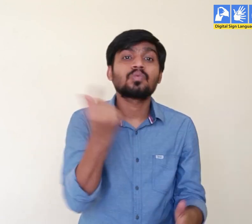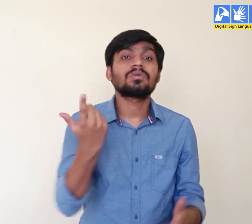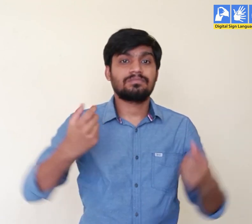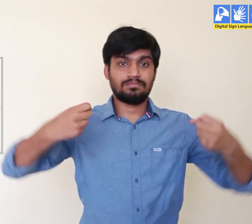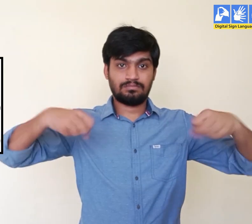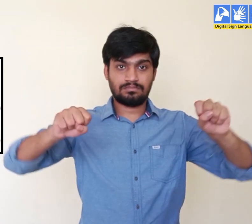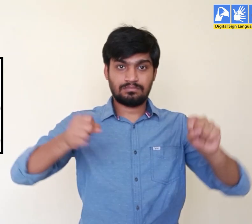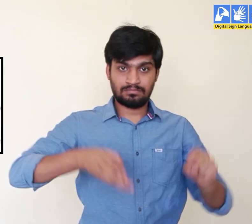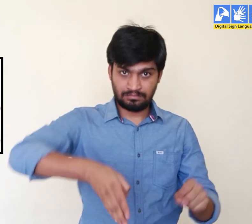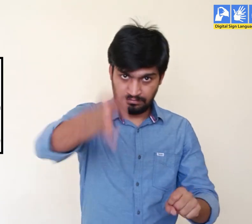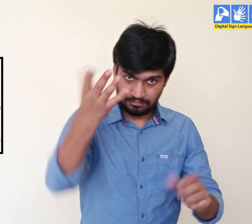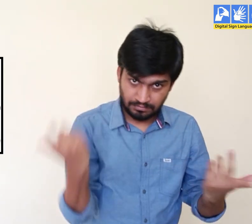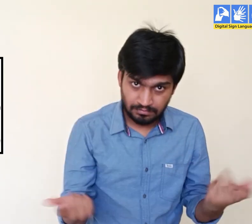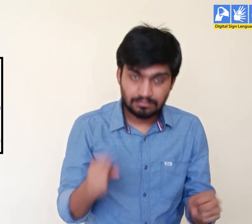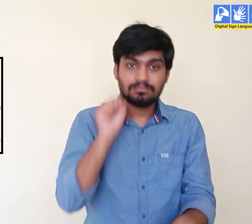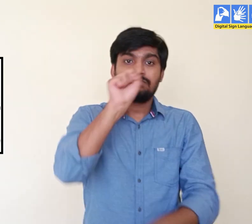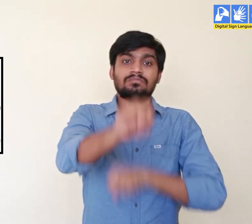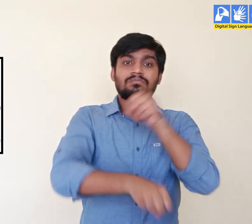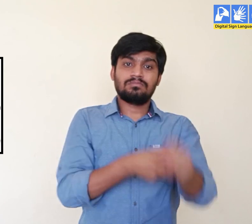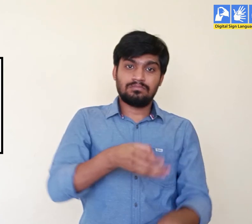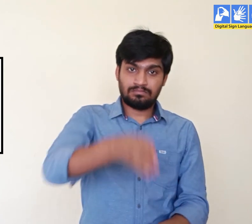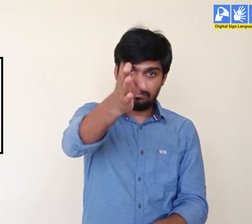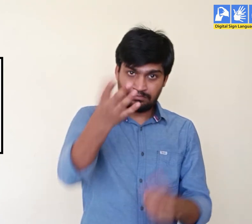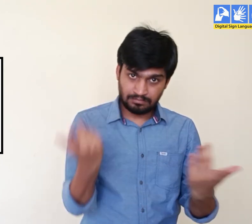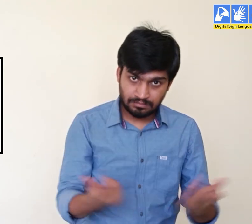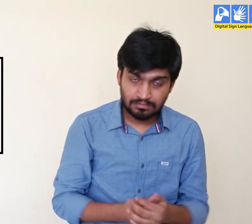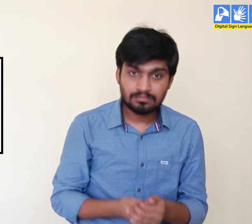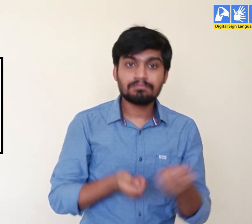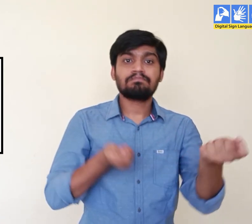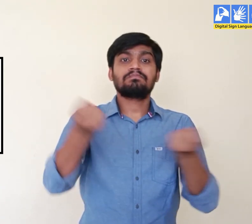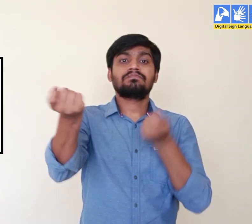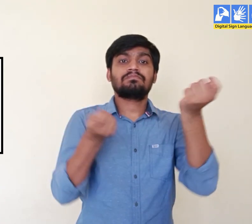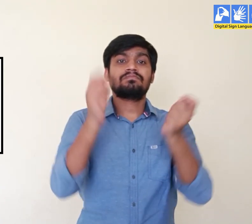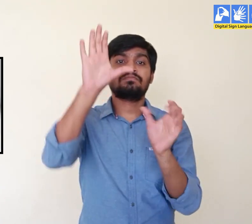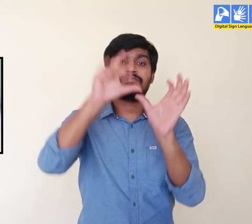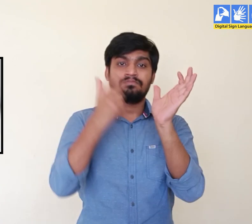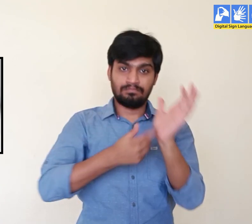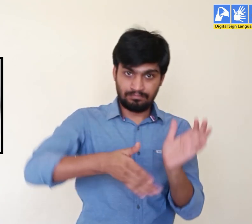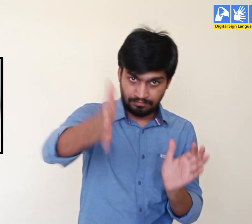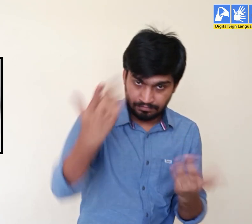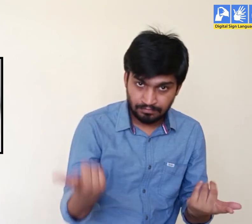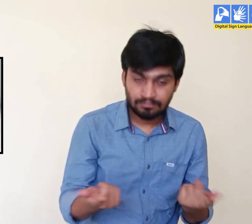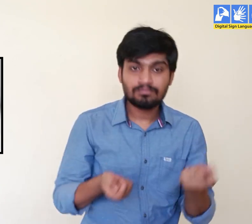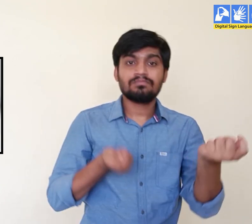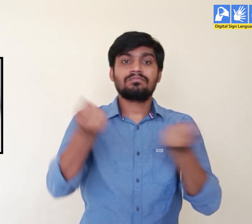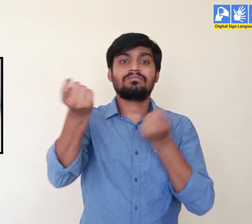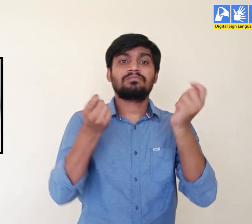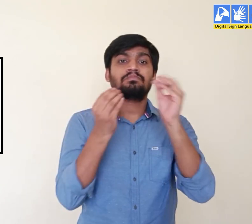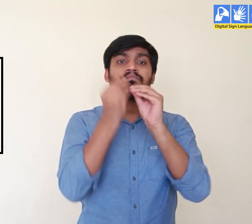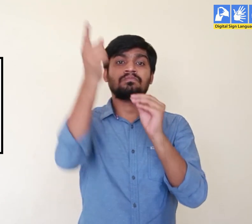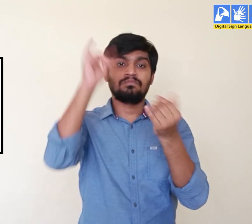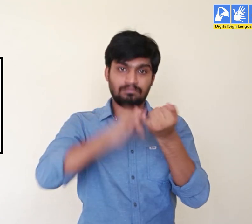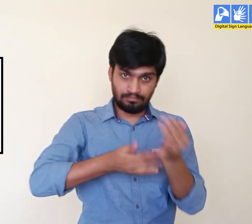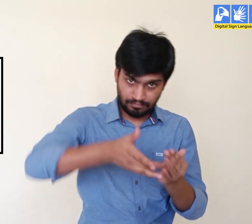On roads we have bikes, cycles, cars, buses